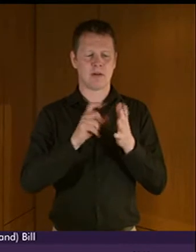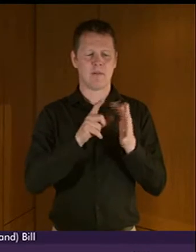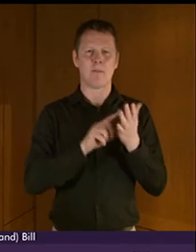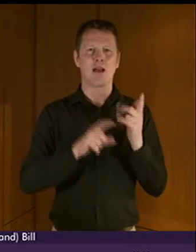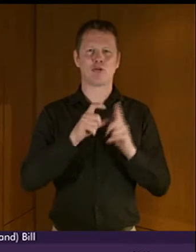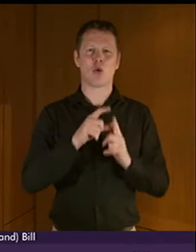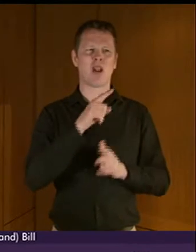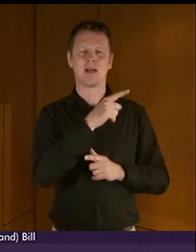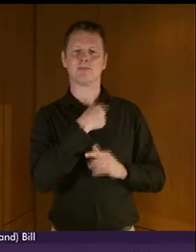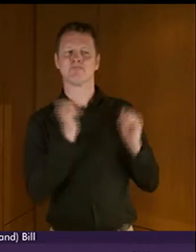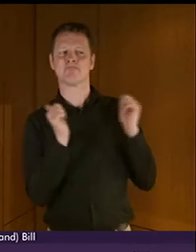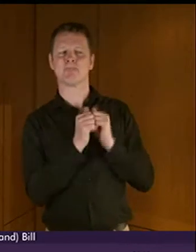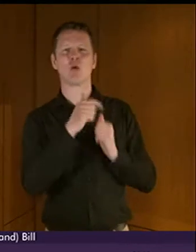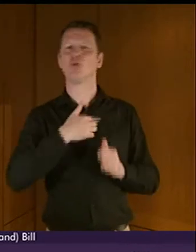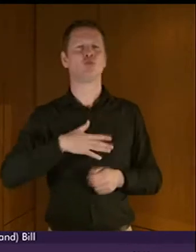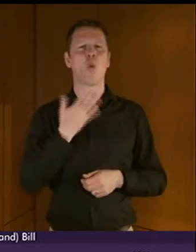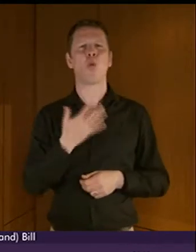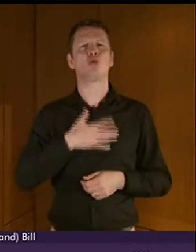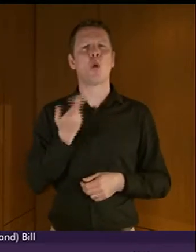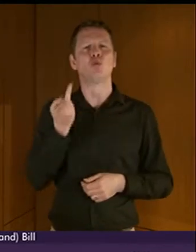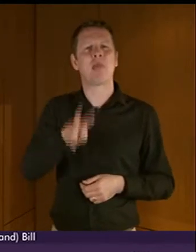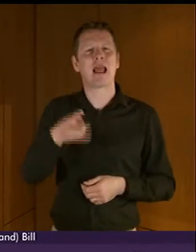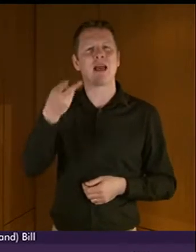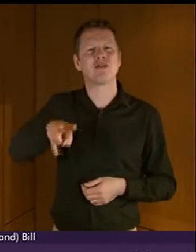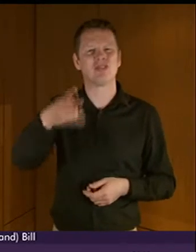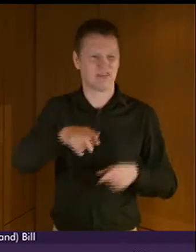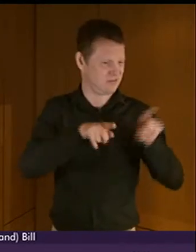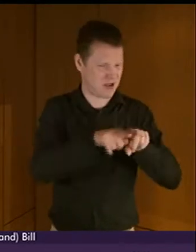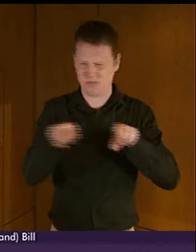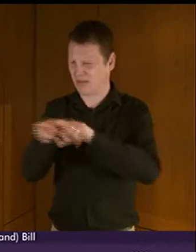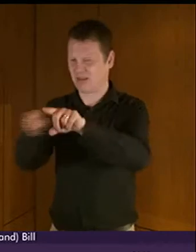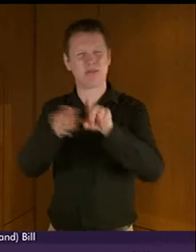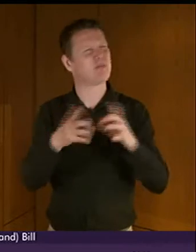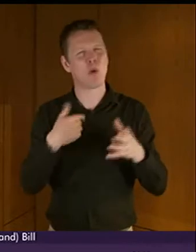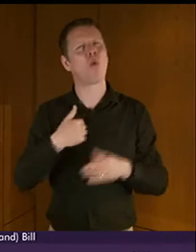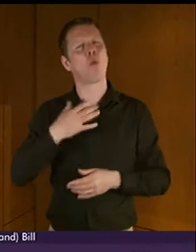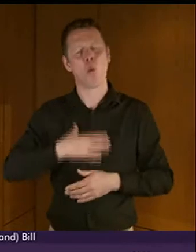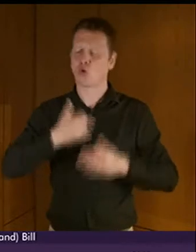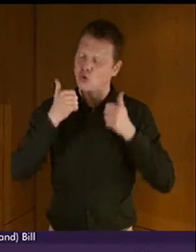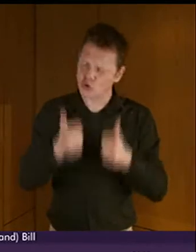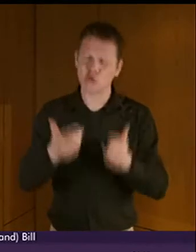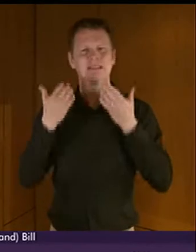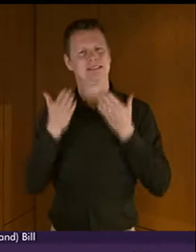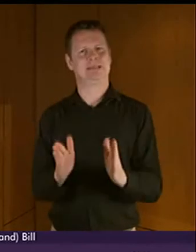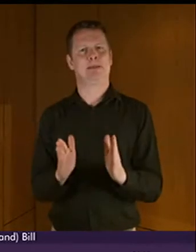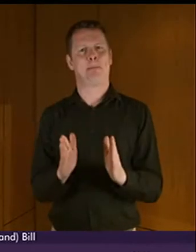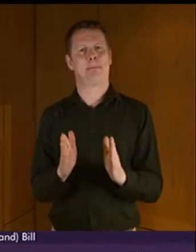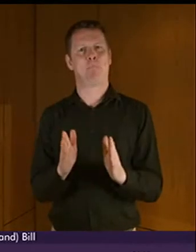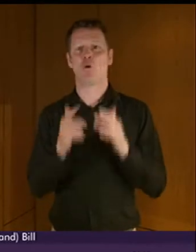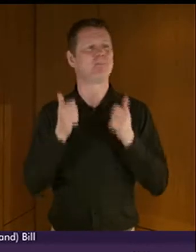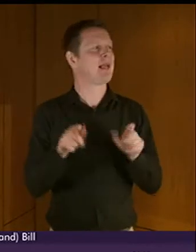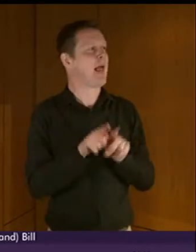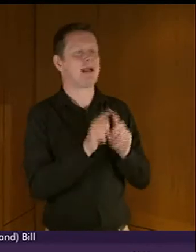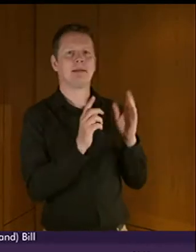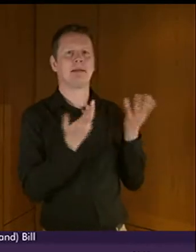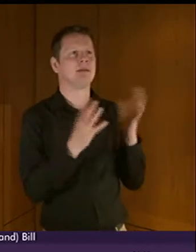duplication? Could we please, please ensure that we have a system which is set up, which has, here's a template, if you